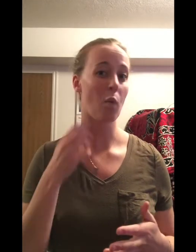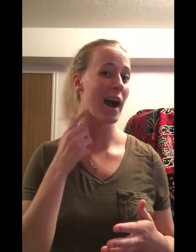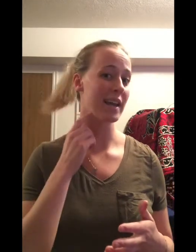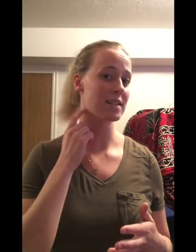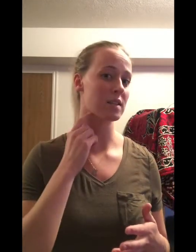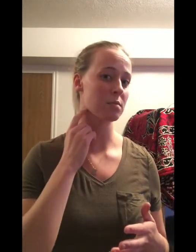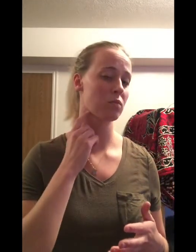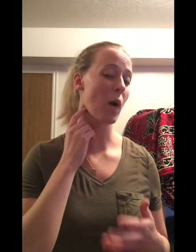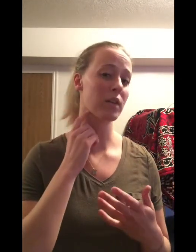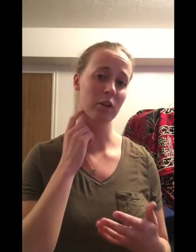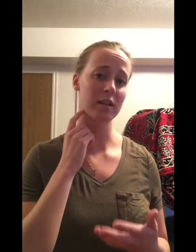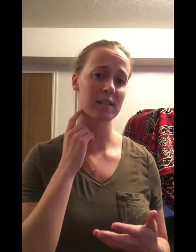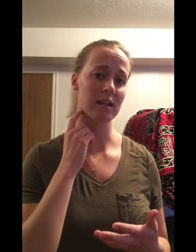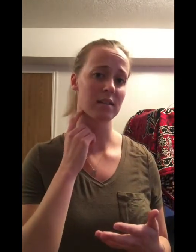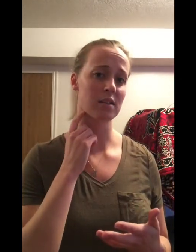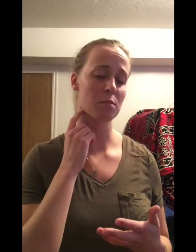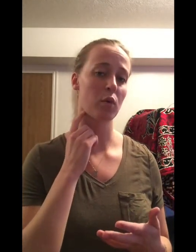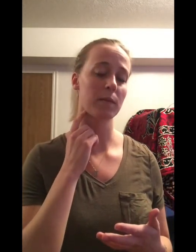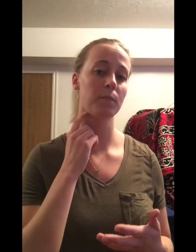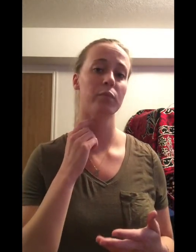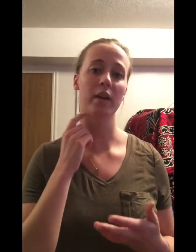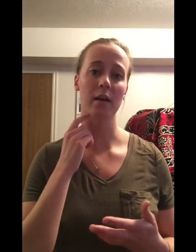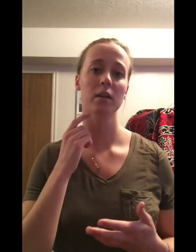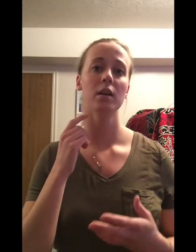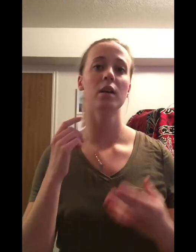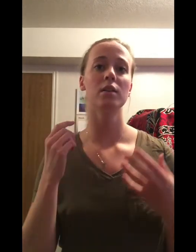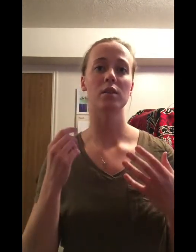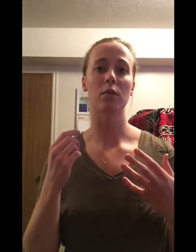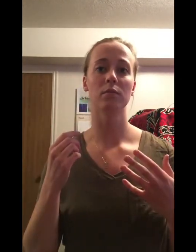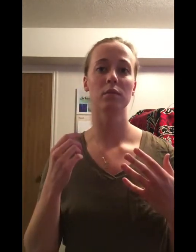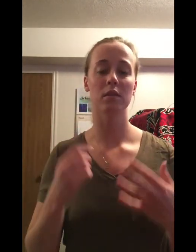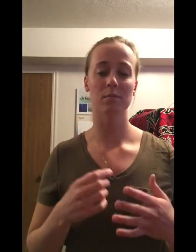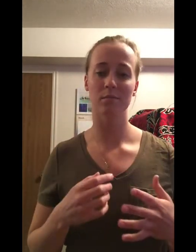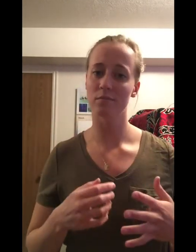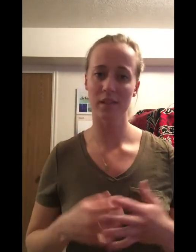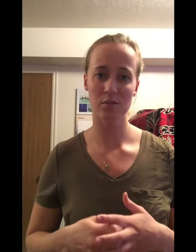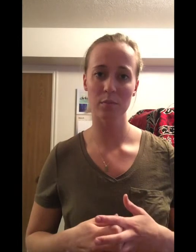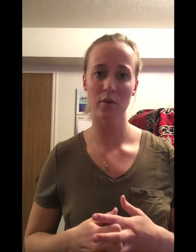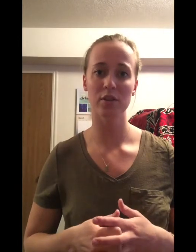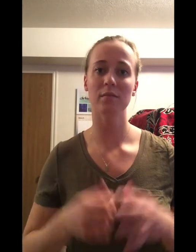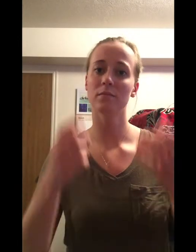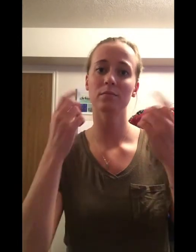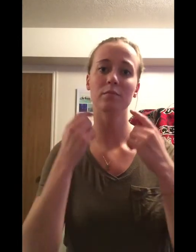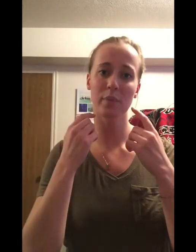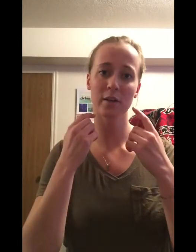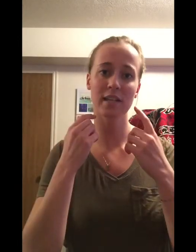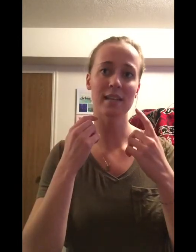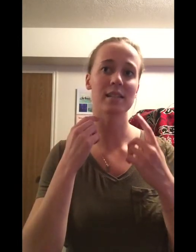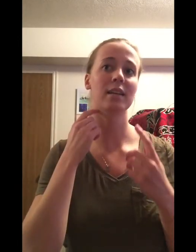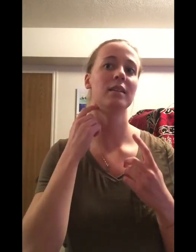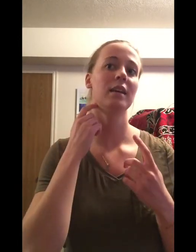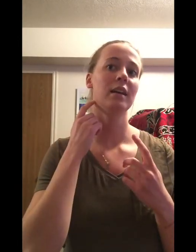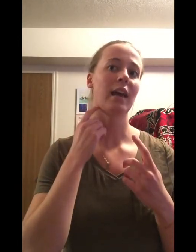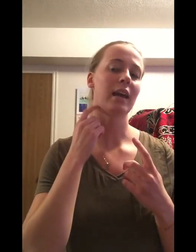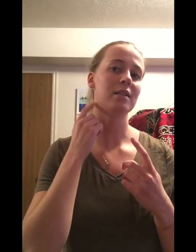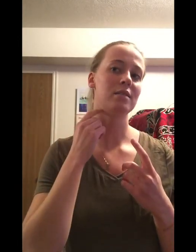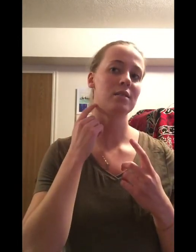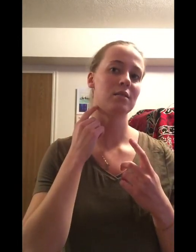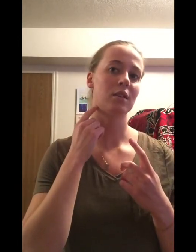why the carotid sinus is important, but yeah. So the sensory portion, bitter tasting, and the